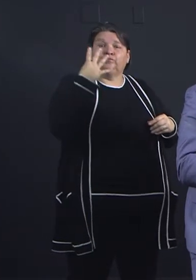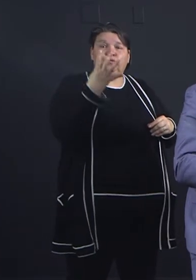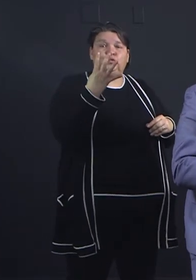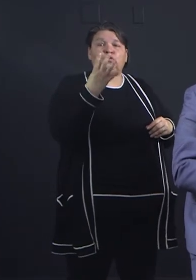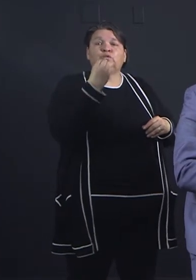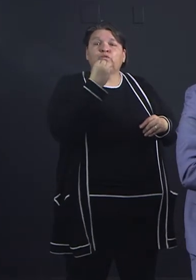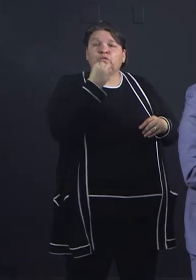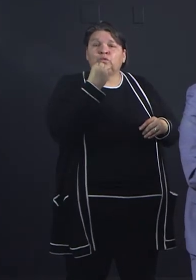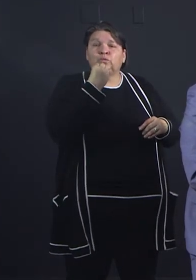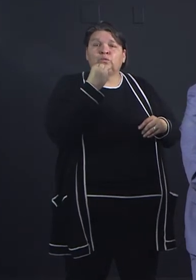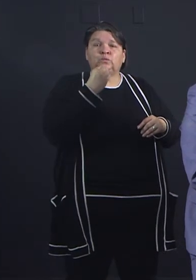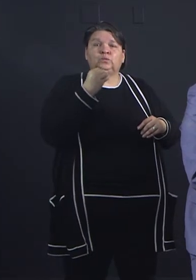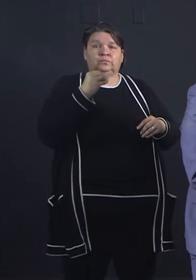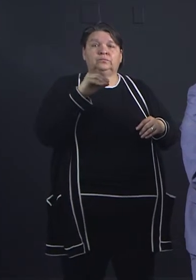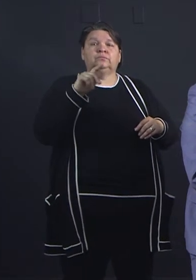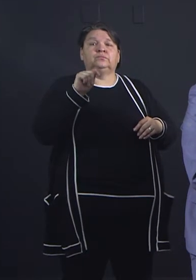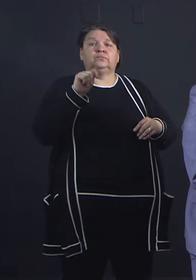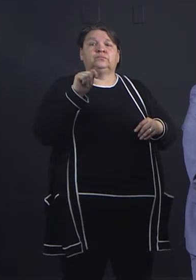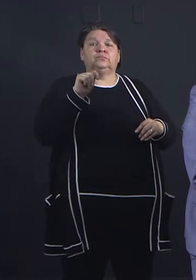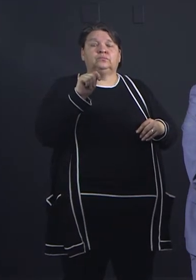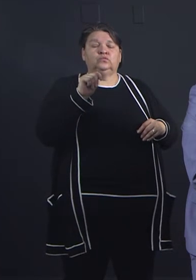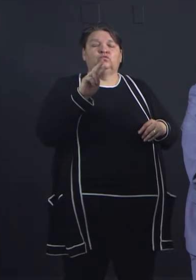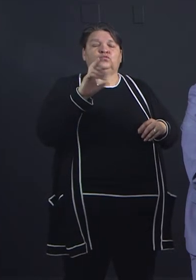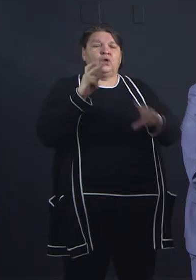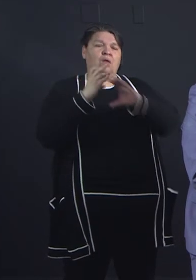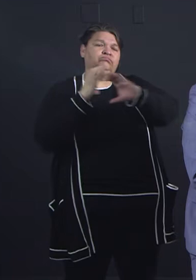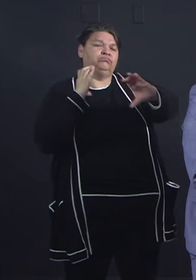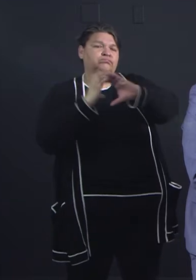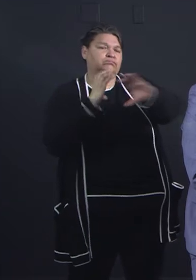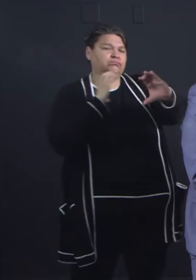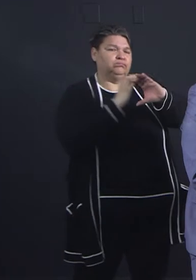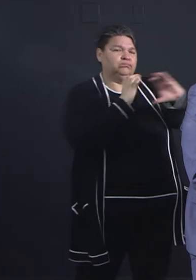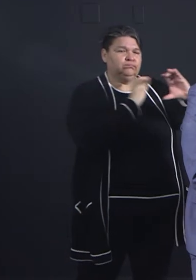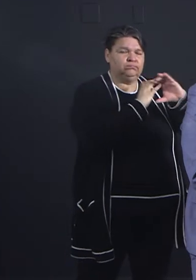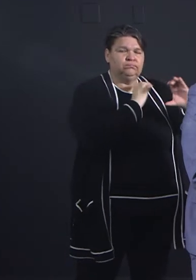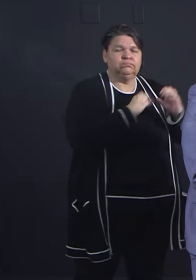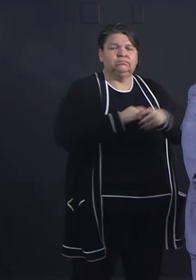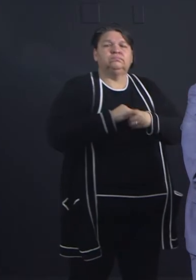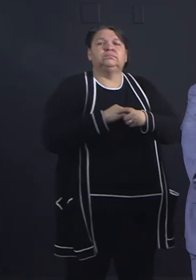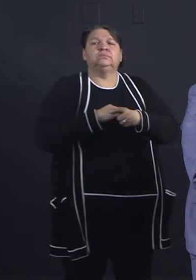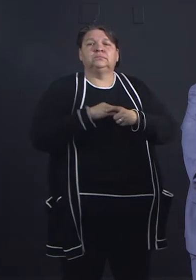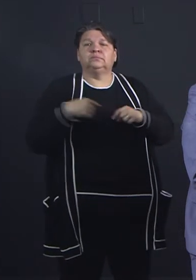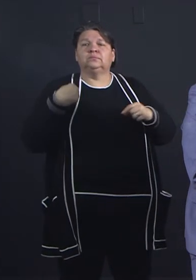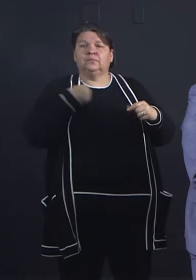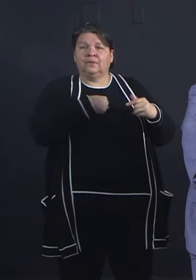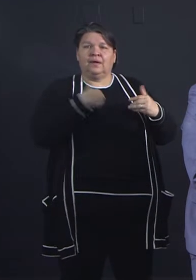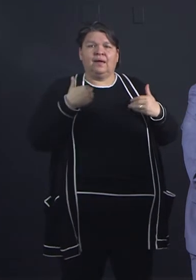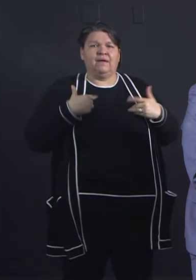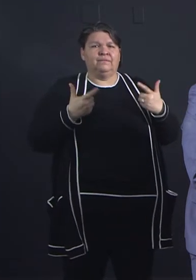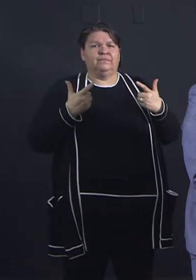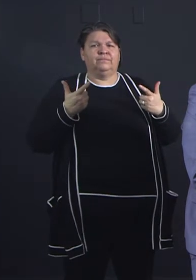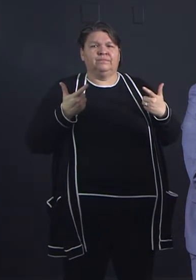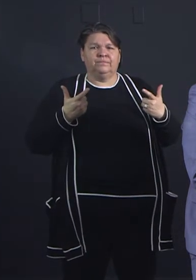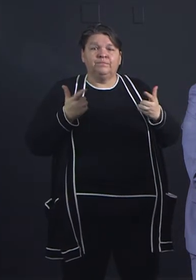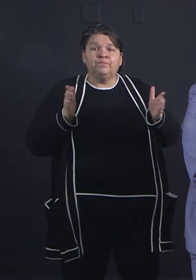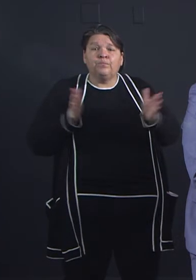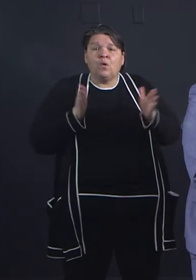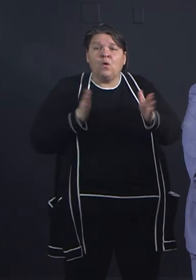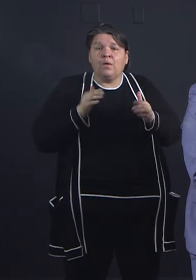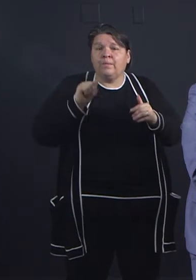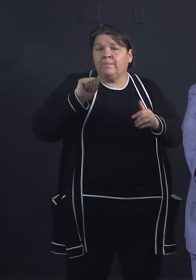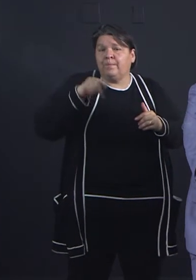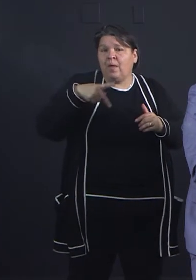some specific areas in your large apartment complexes that could also benefit from additional feeding.